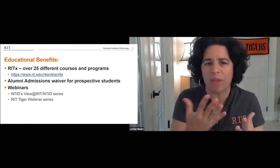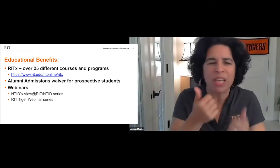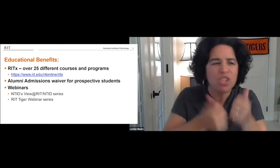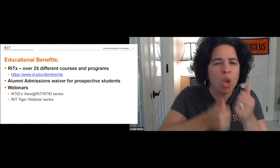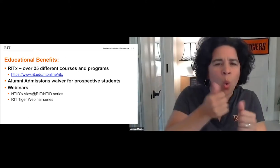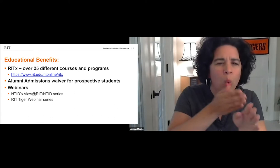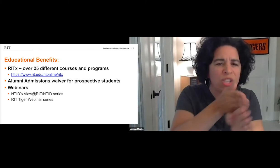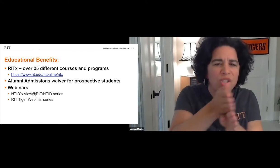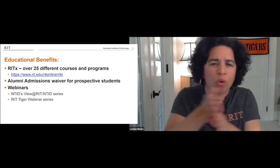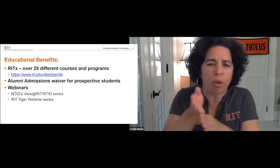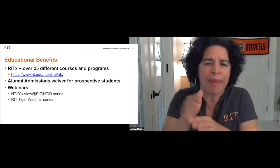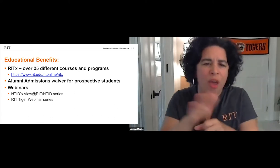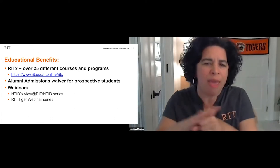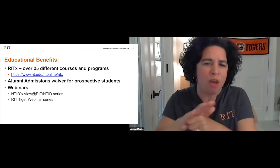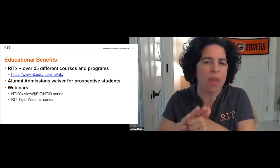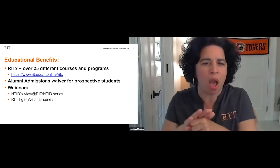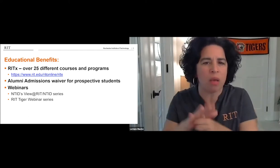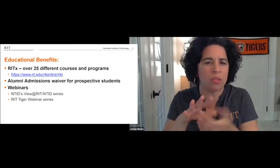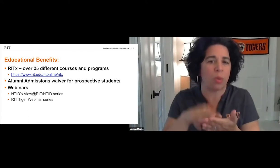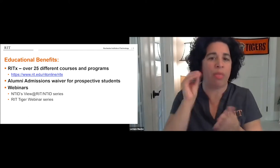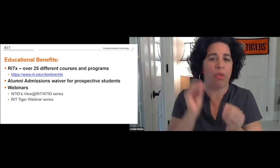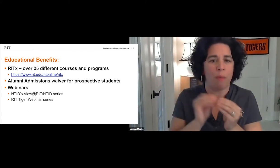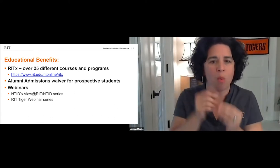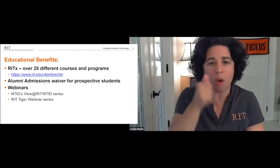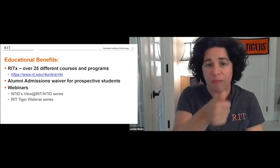again, there's a website there that you can look at to learn some more information.